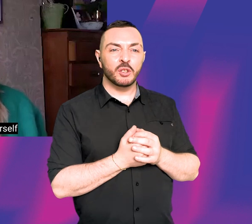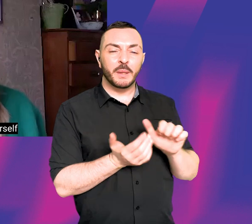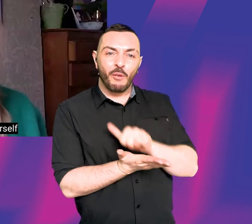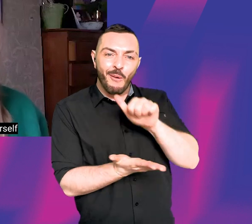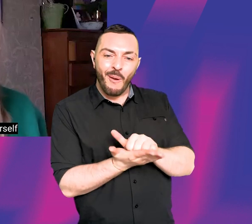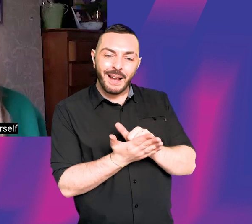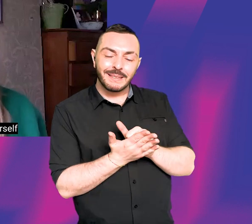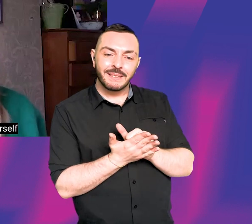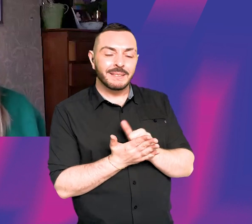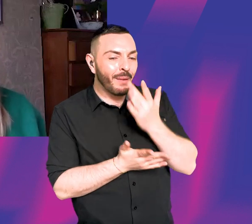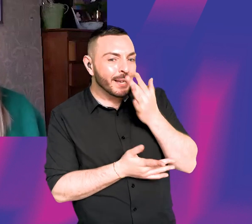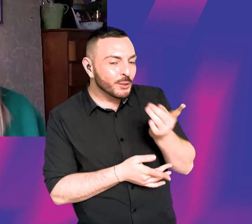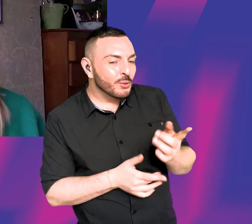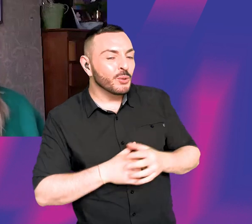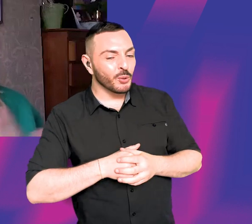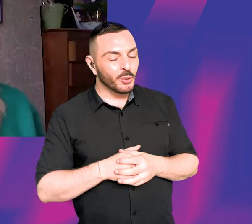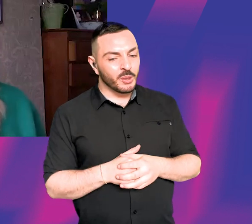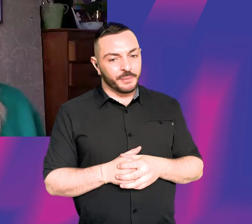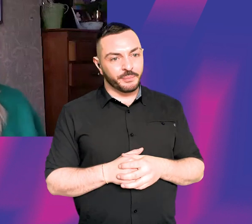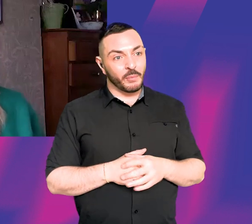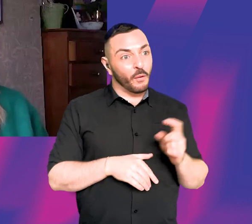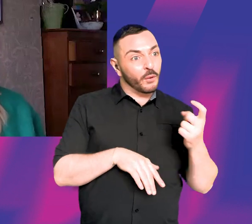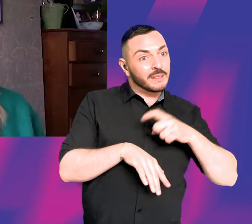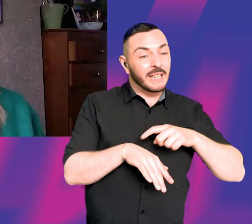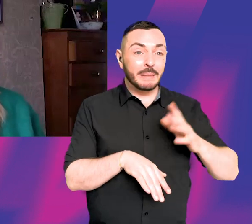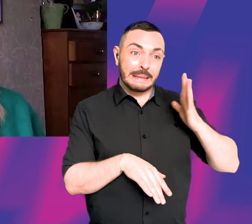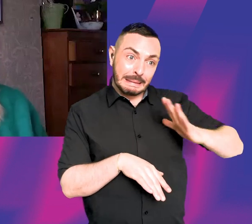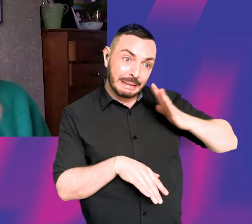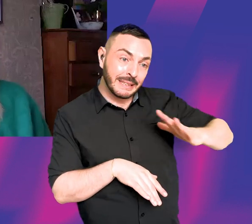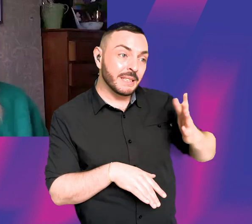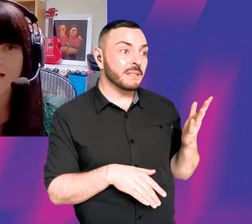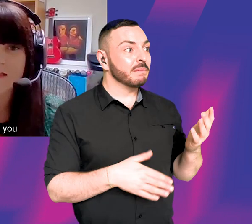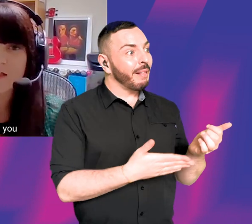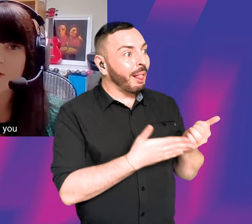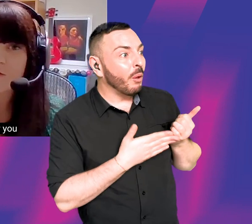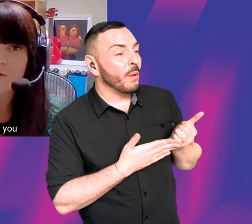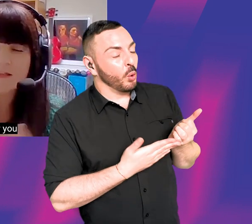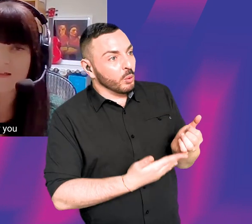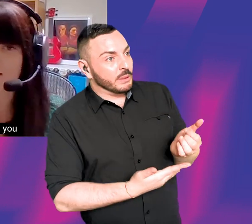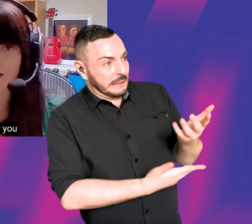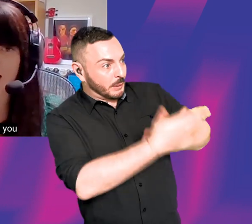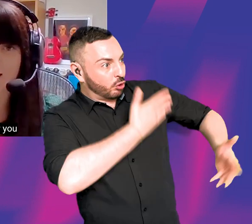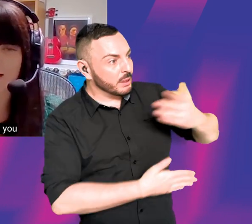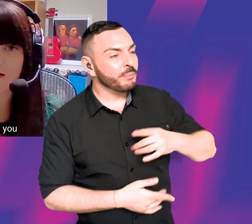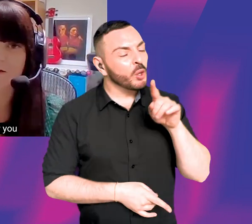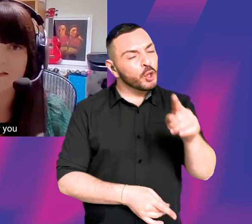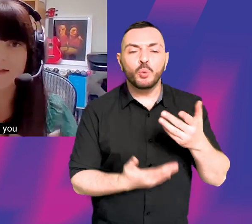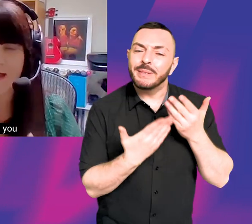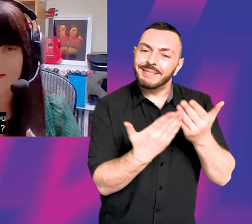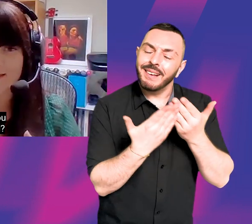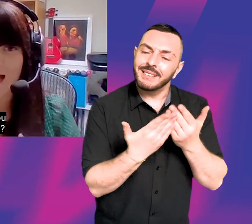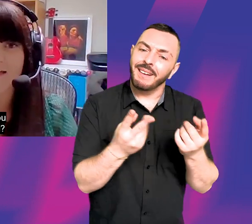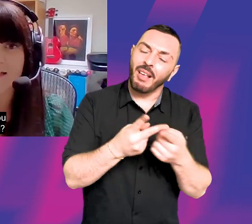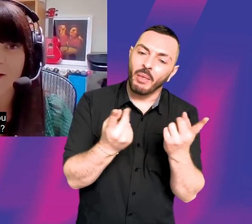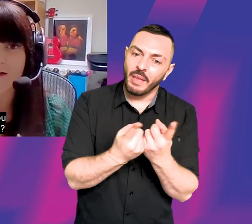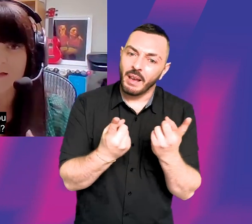don't put too much pressure on yourself to get it first time and try and get some help with your speeches. Did you study anything else? Obviously, you